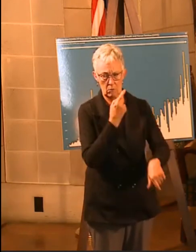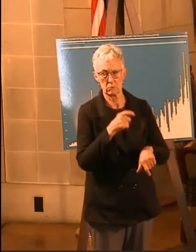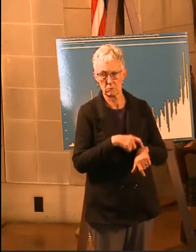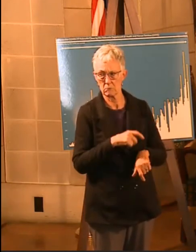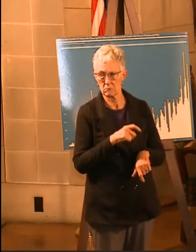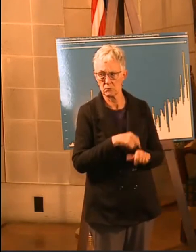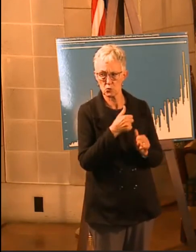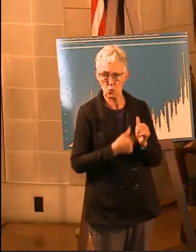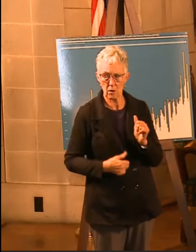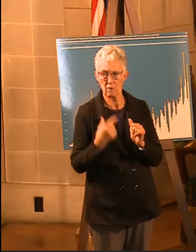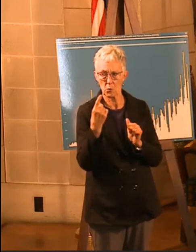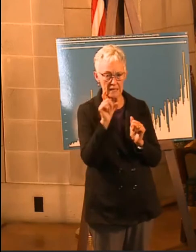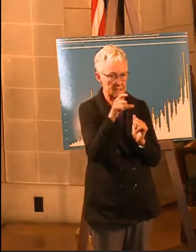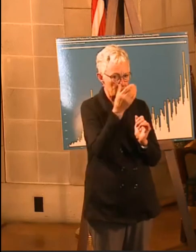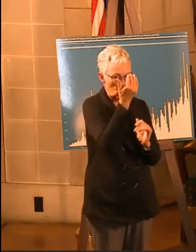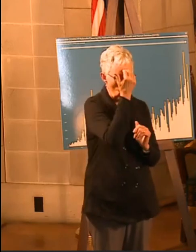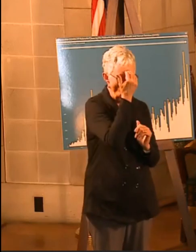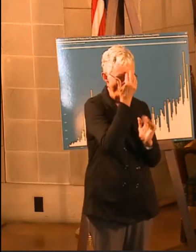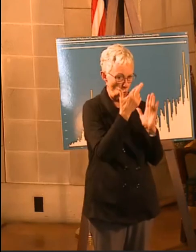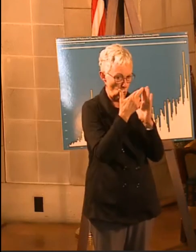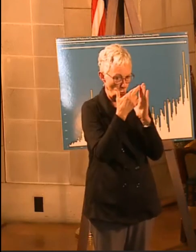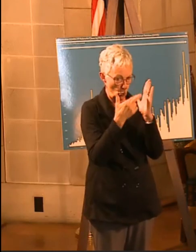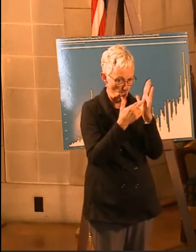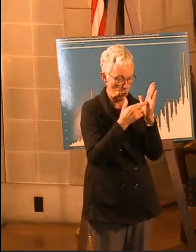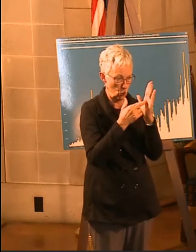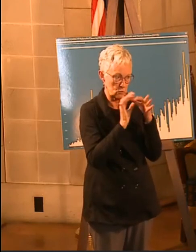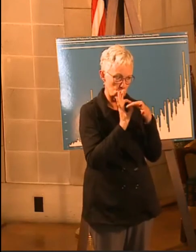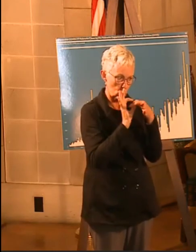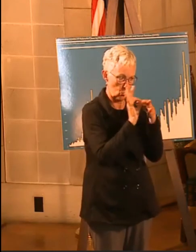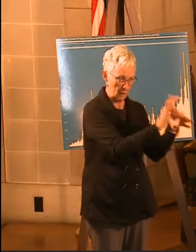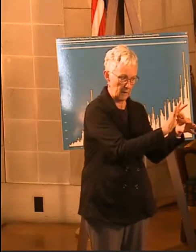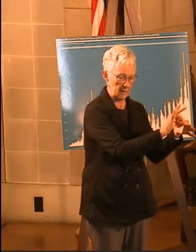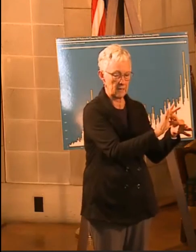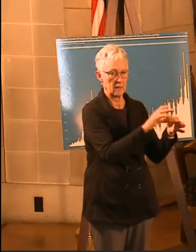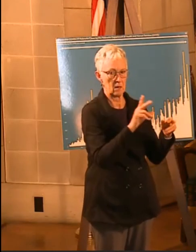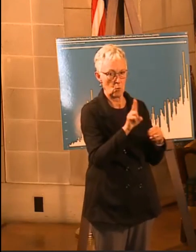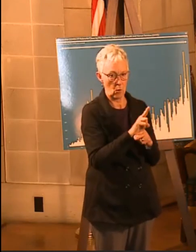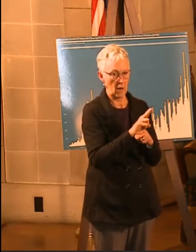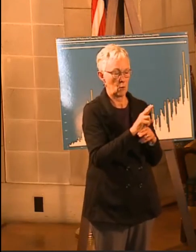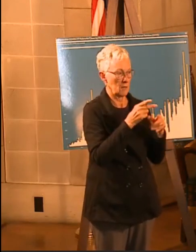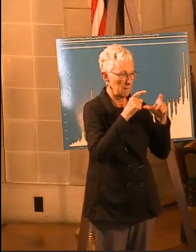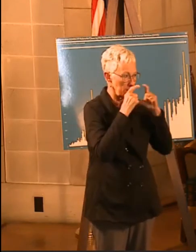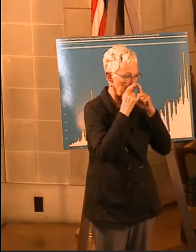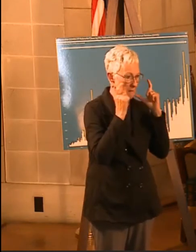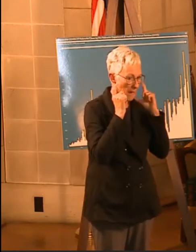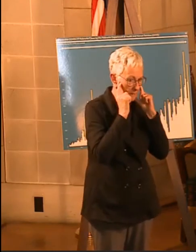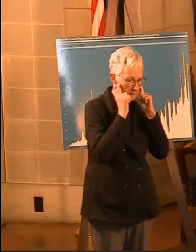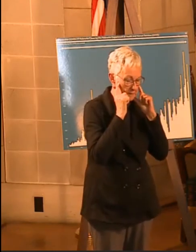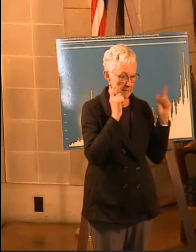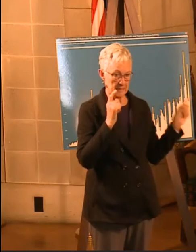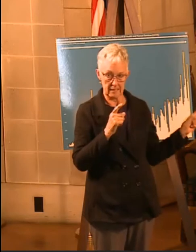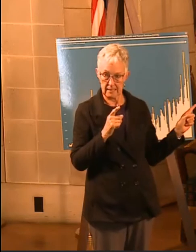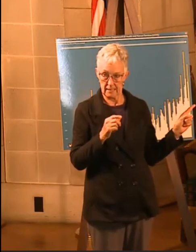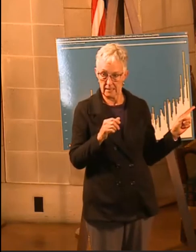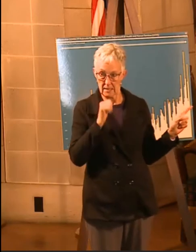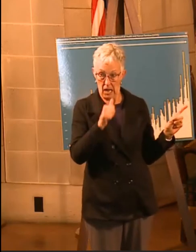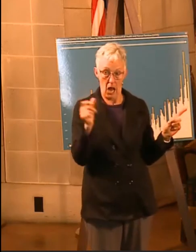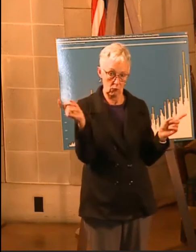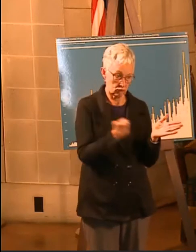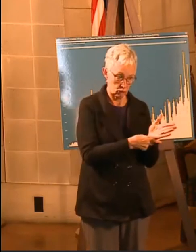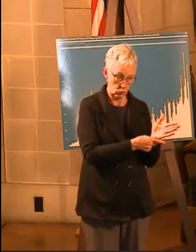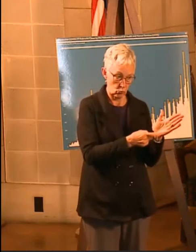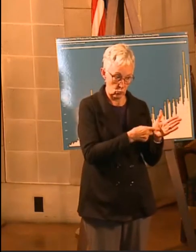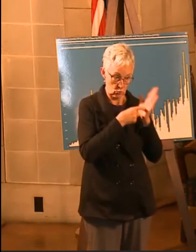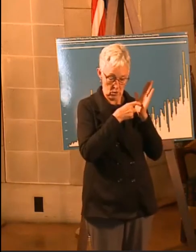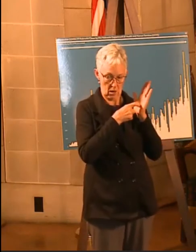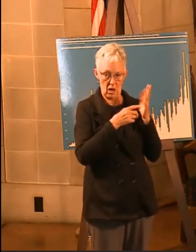needs to learn the rules around wearing masks. Part of that is, again, why we're not mandating them is because we don't want to build